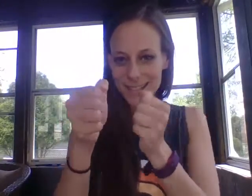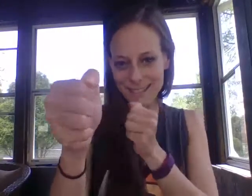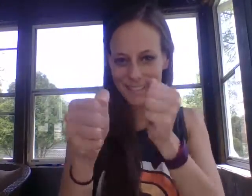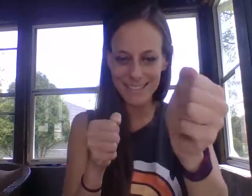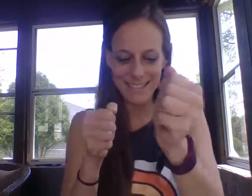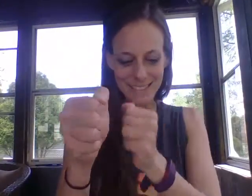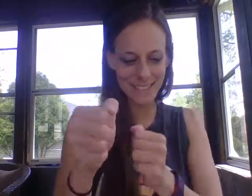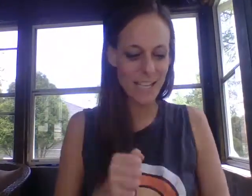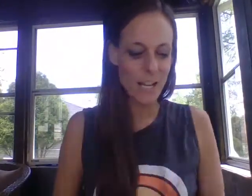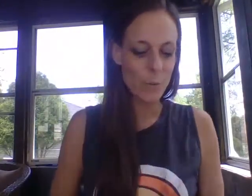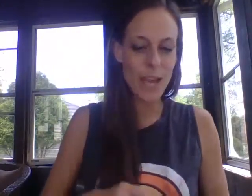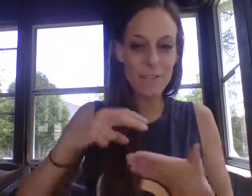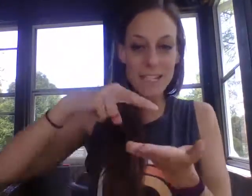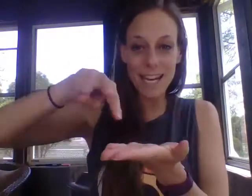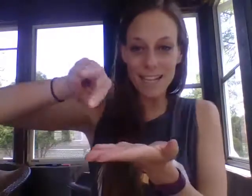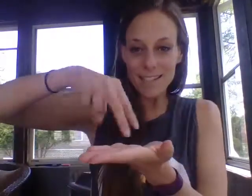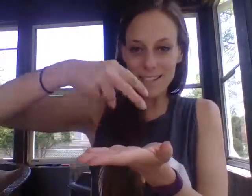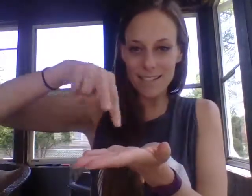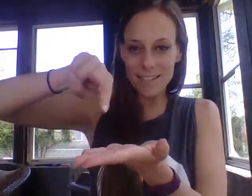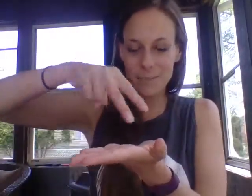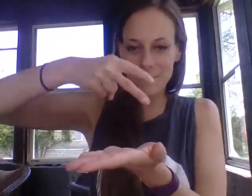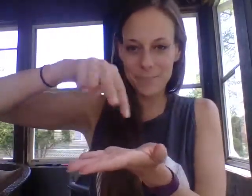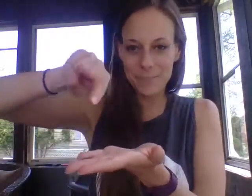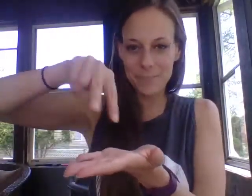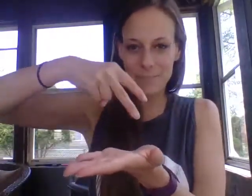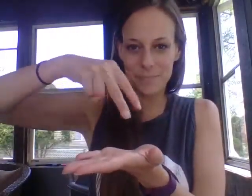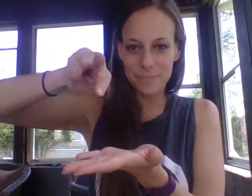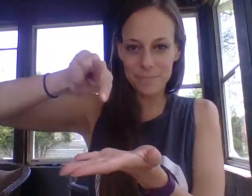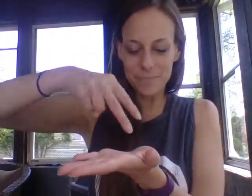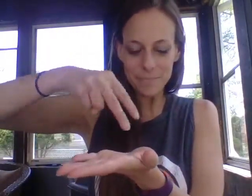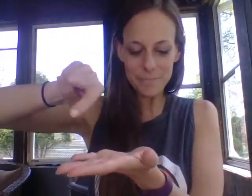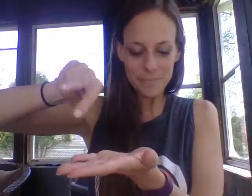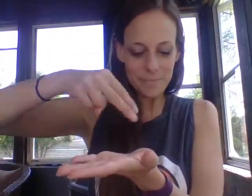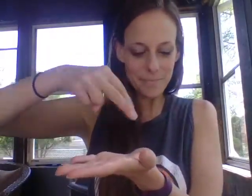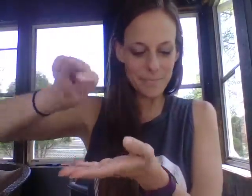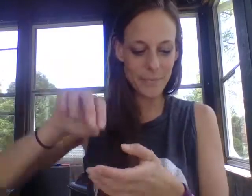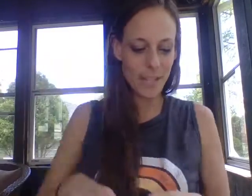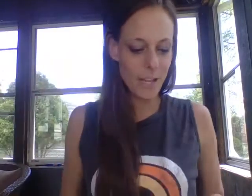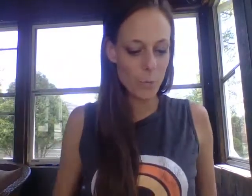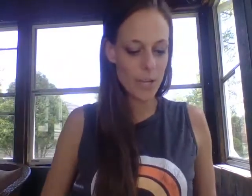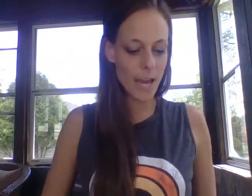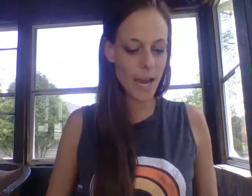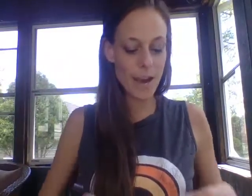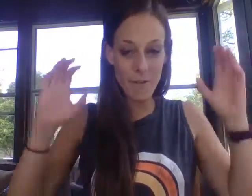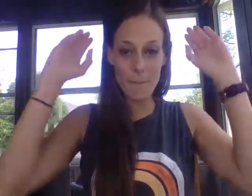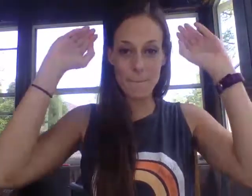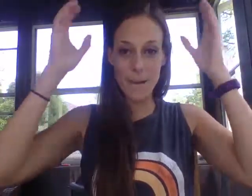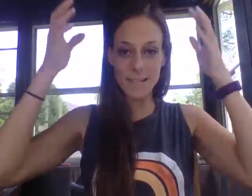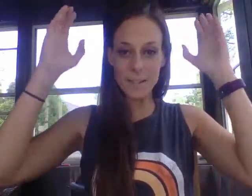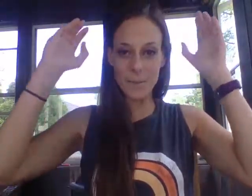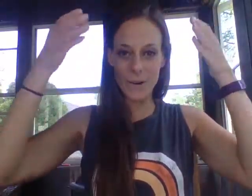we have dance we have basketball